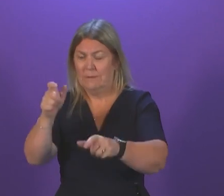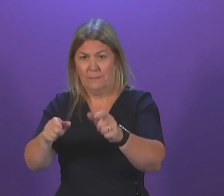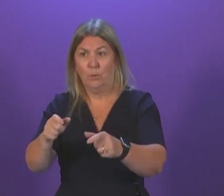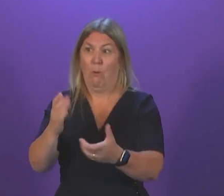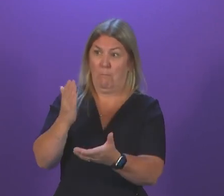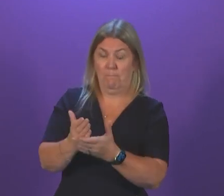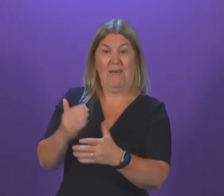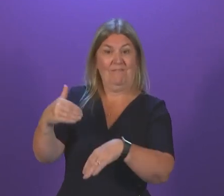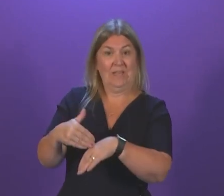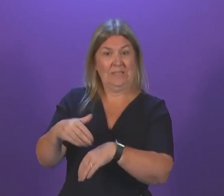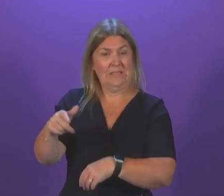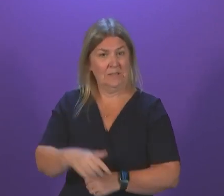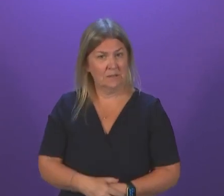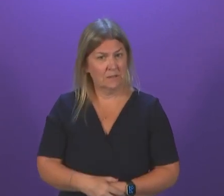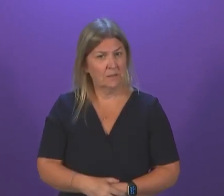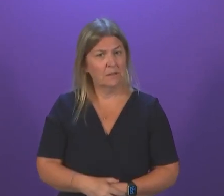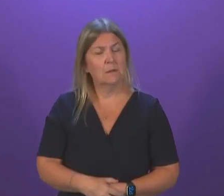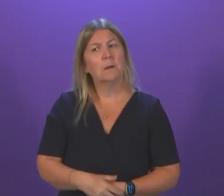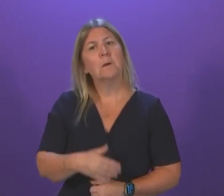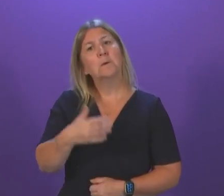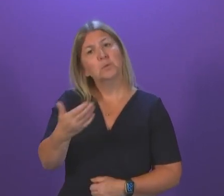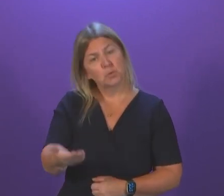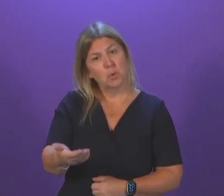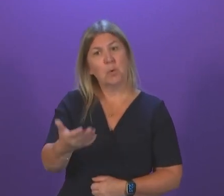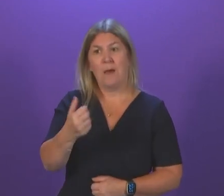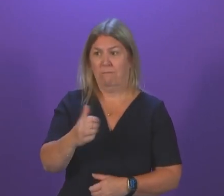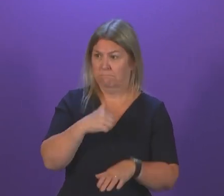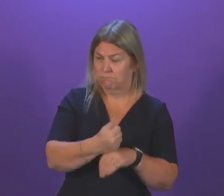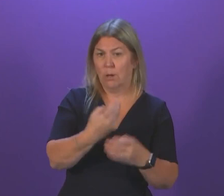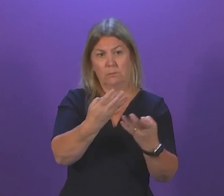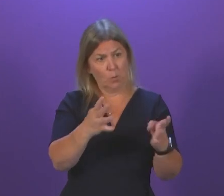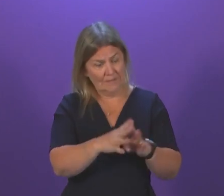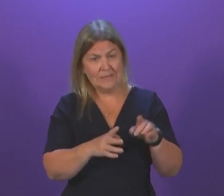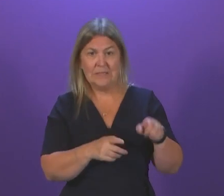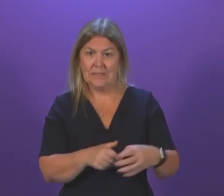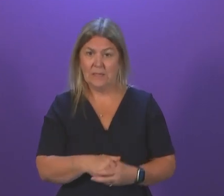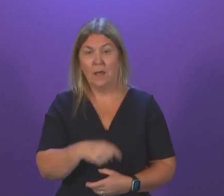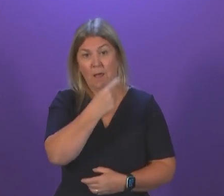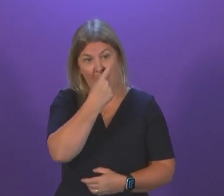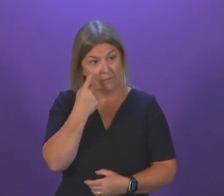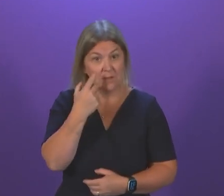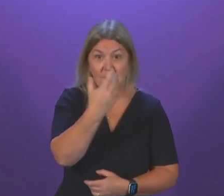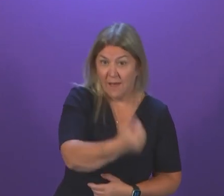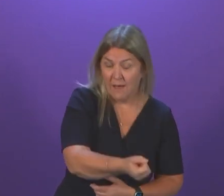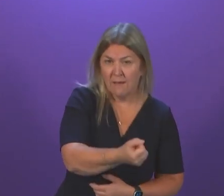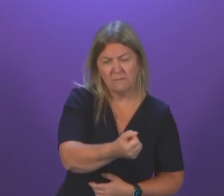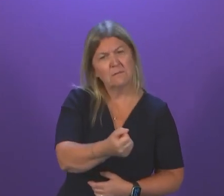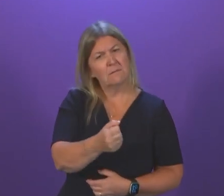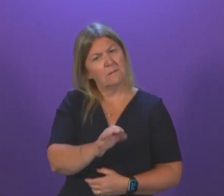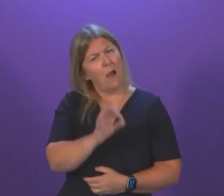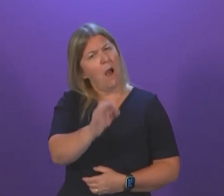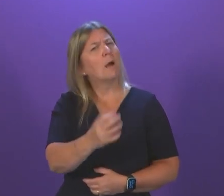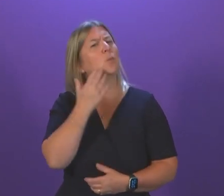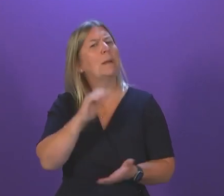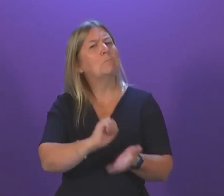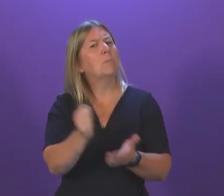Given that the Scottish Government have committed to the committee and to this Parliament that this evidence does exist and it will publish it, can I ask the First Minister when